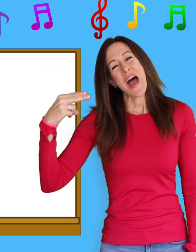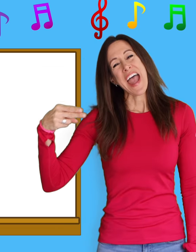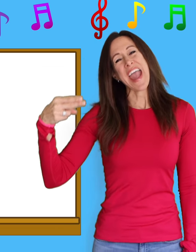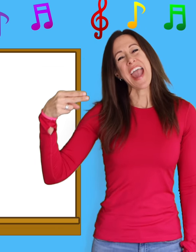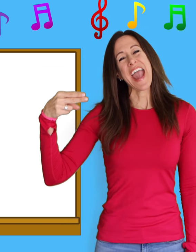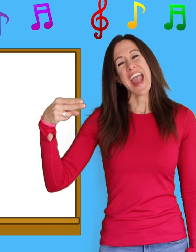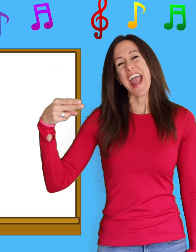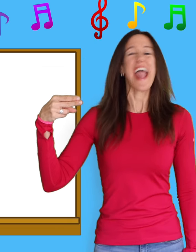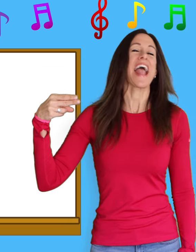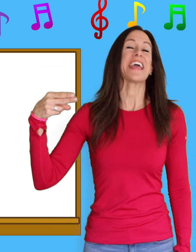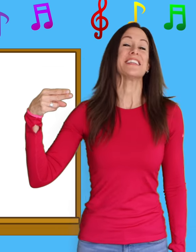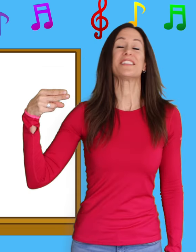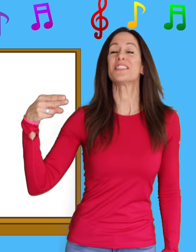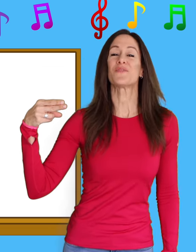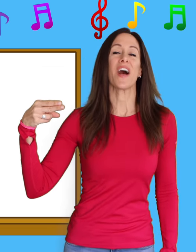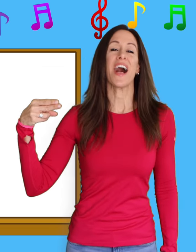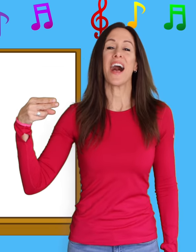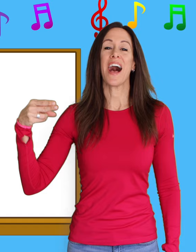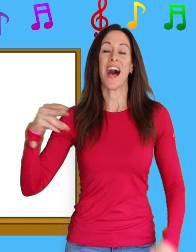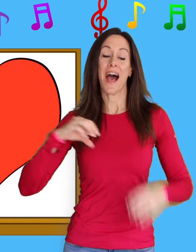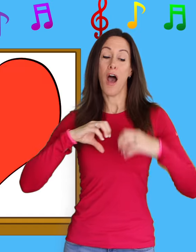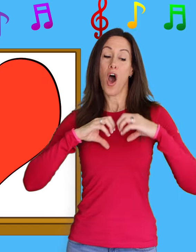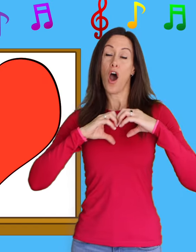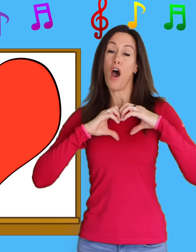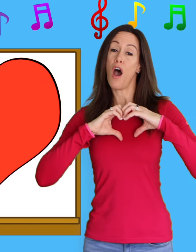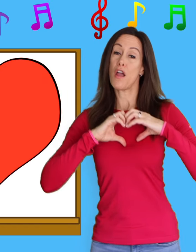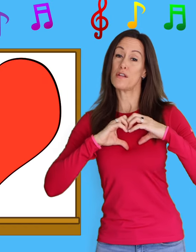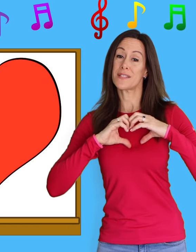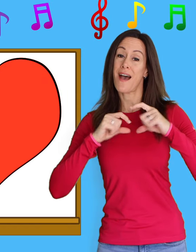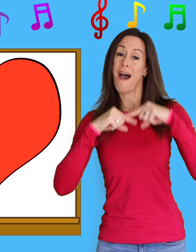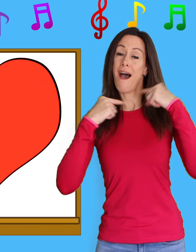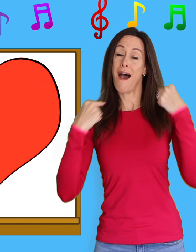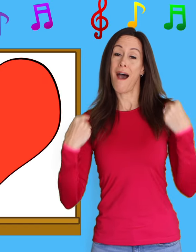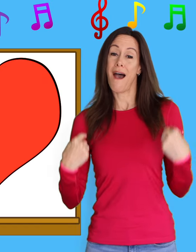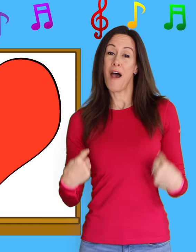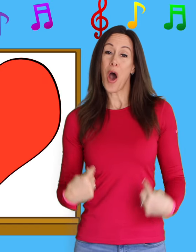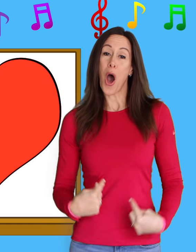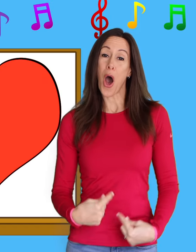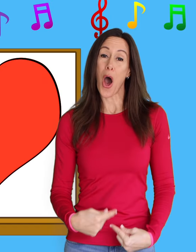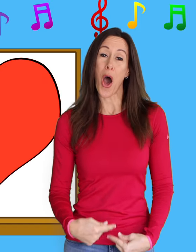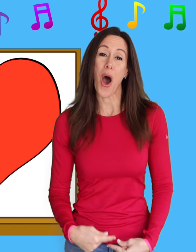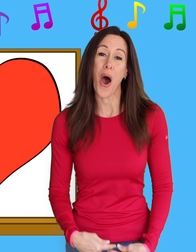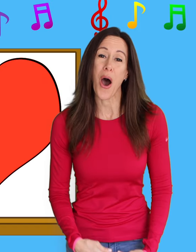H is for H-H-heart, H-H-heart